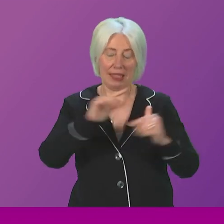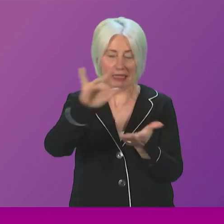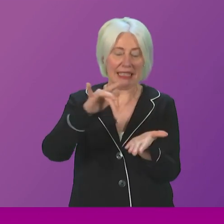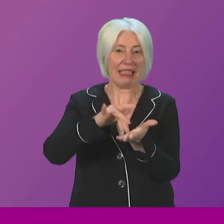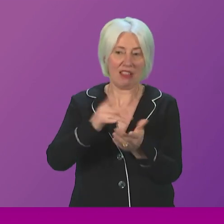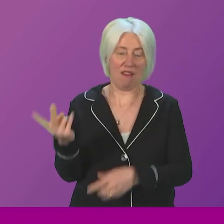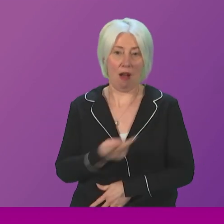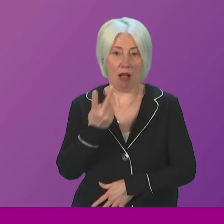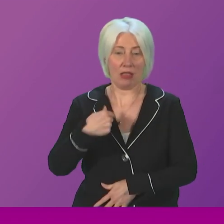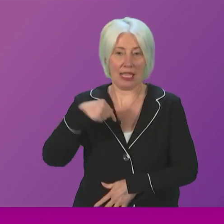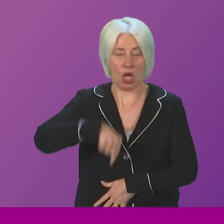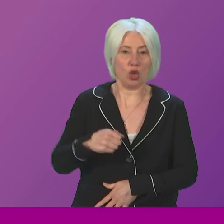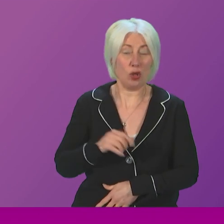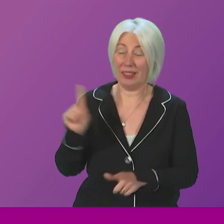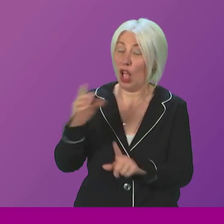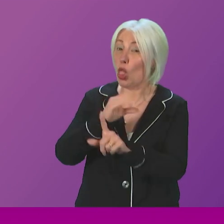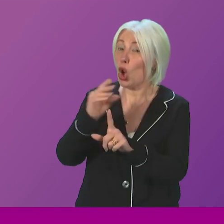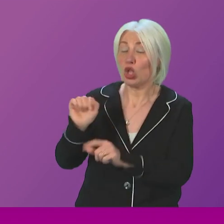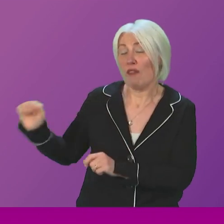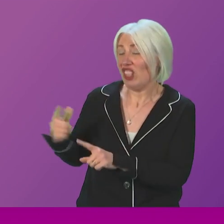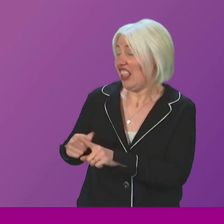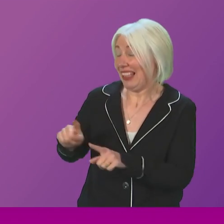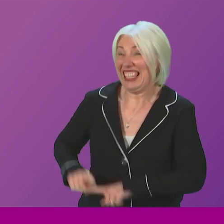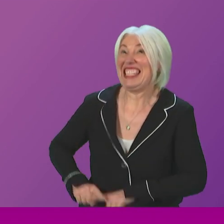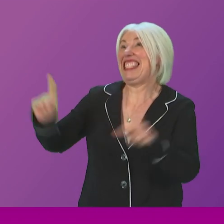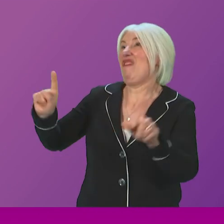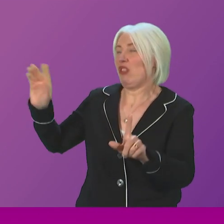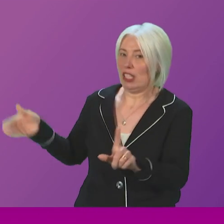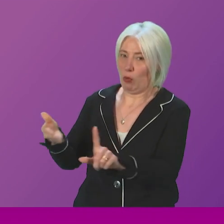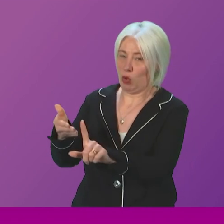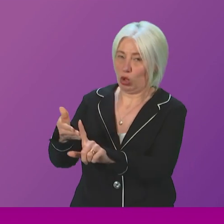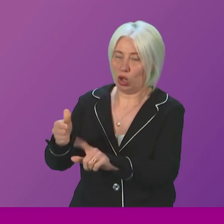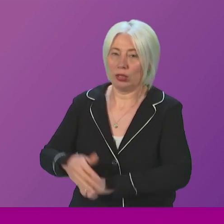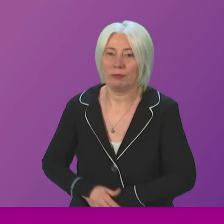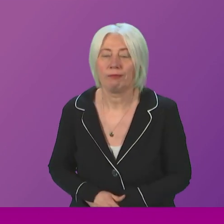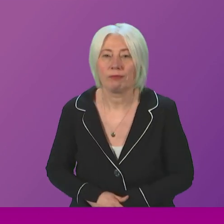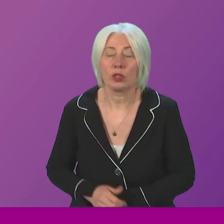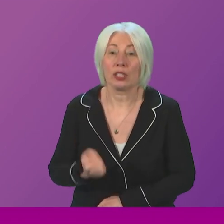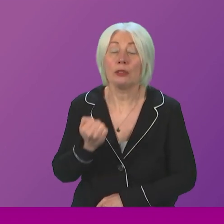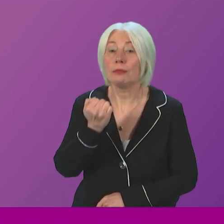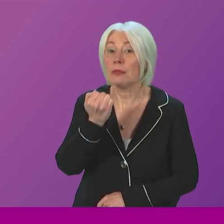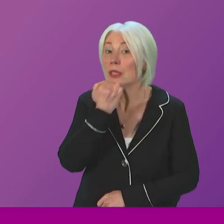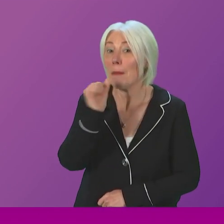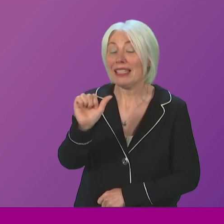stark contrast to the approach taken by the Conservatives in England. Question number six, Monica Lennon.